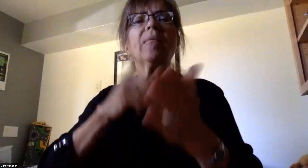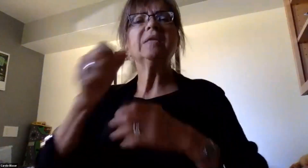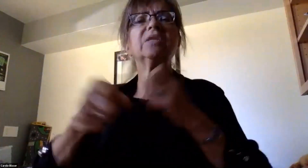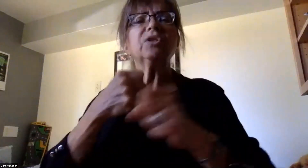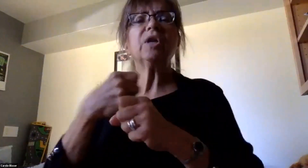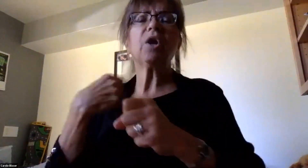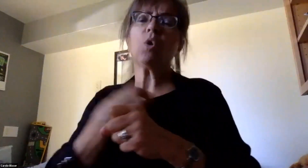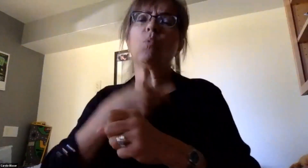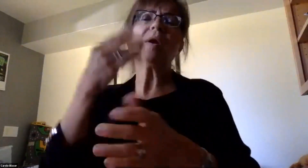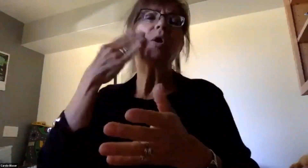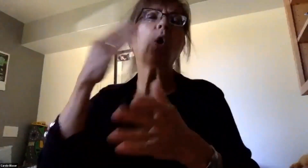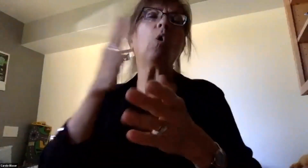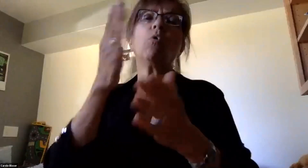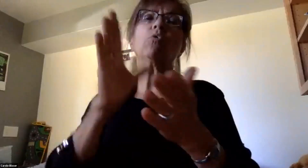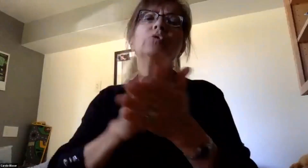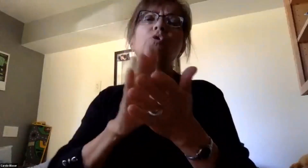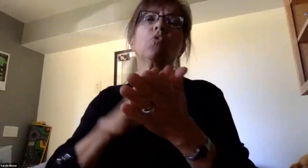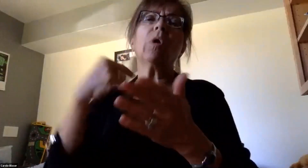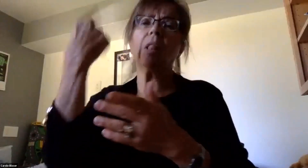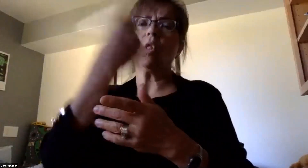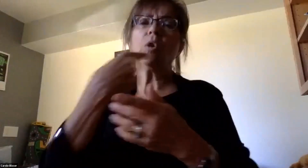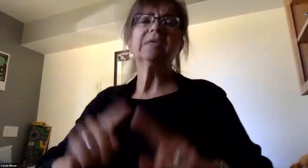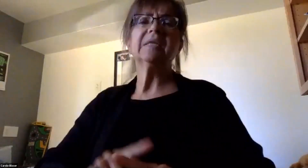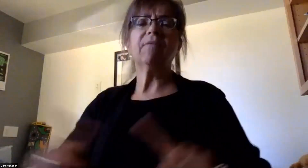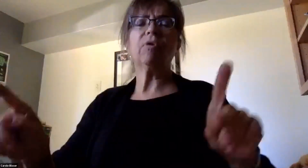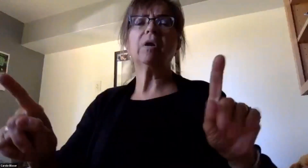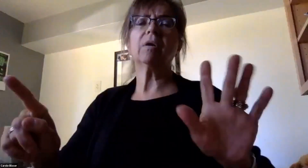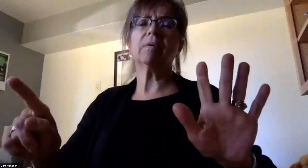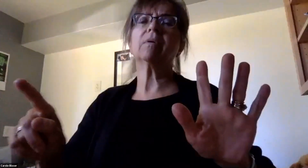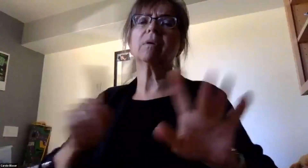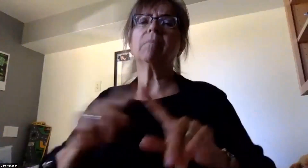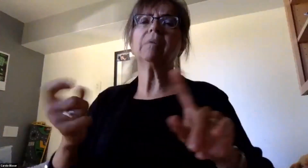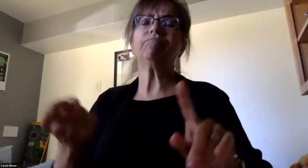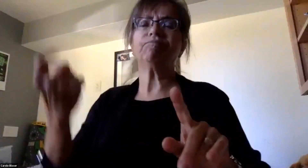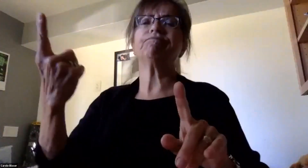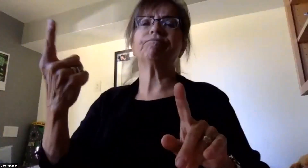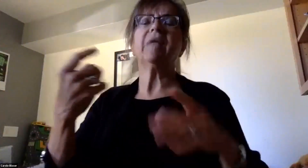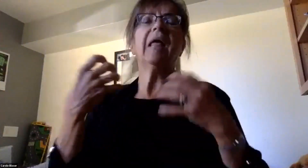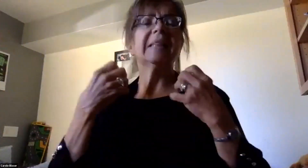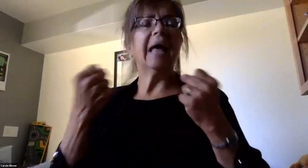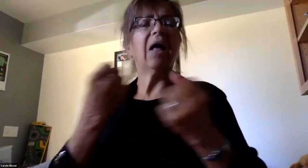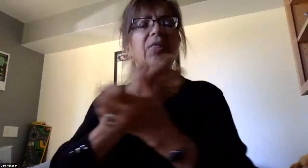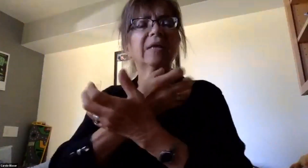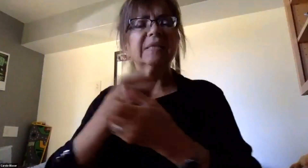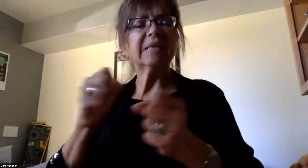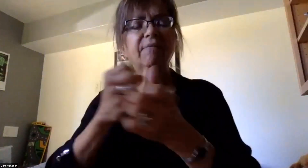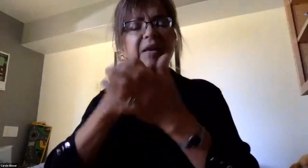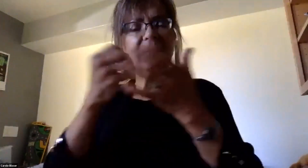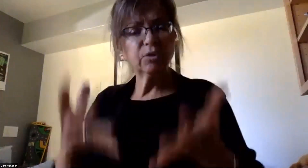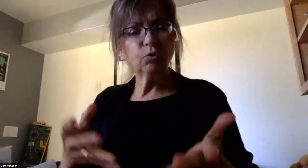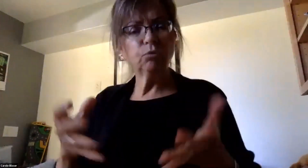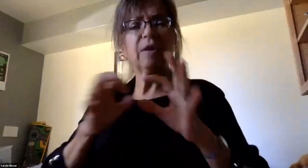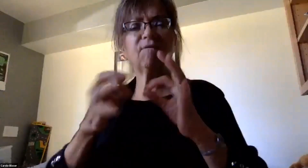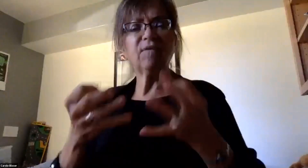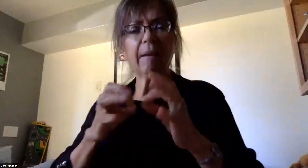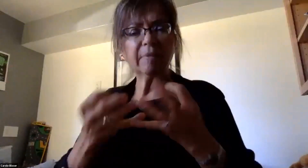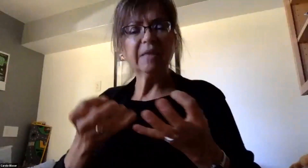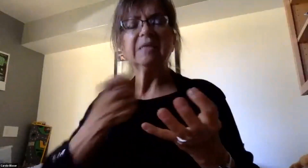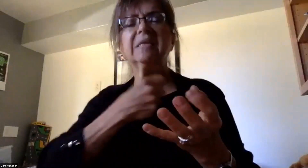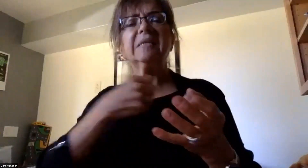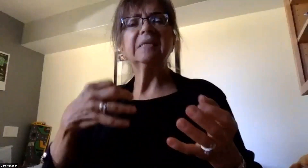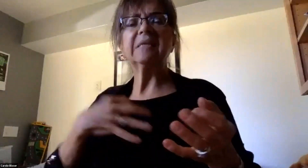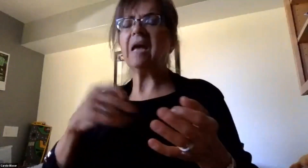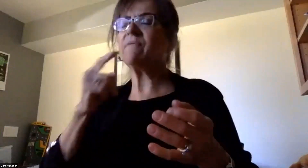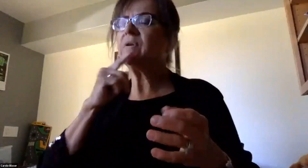school will look different, but please know that the health and safety of the students and families and staff is